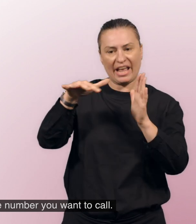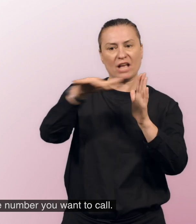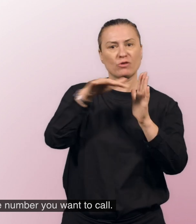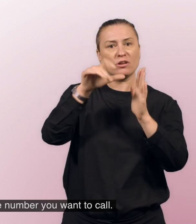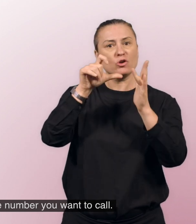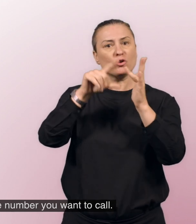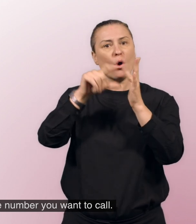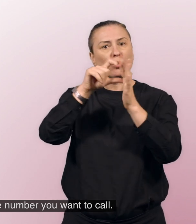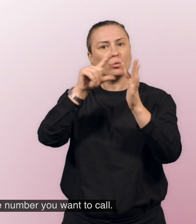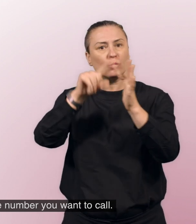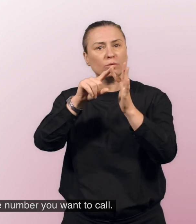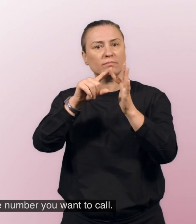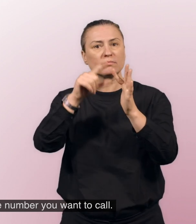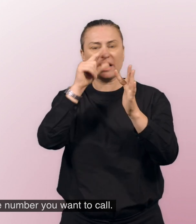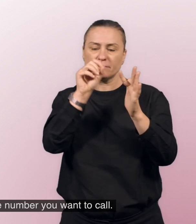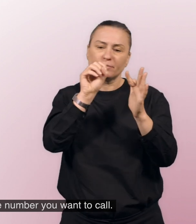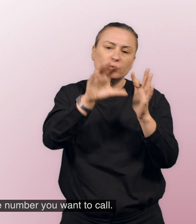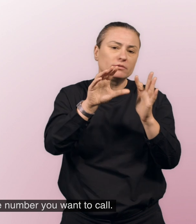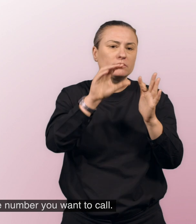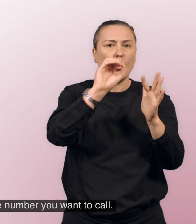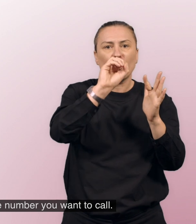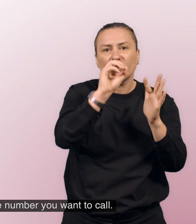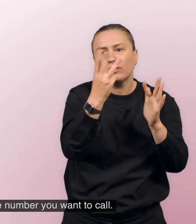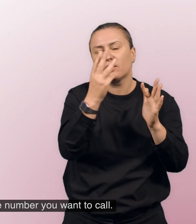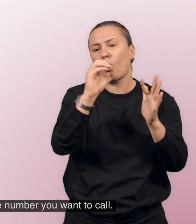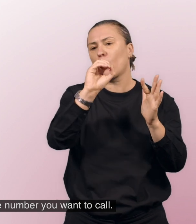Sign the area code and phone number you want to call.